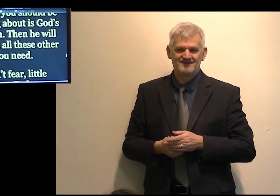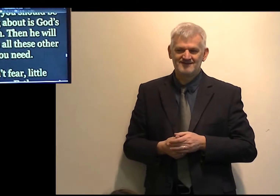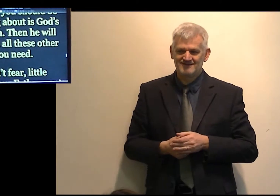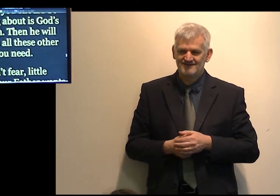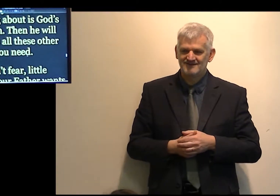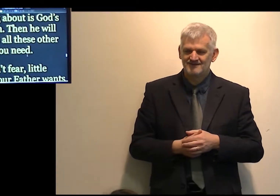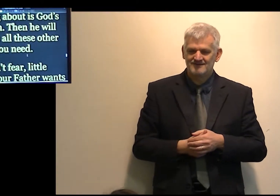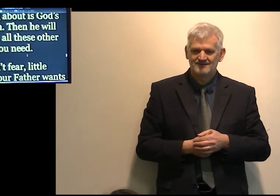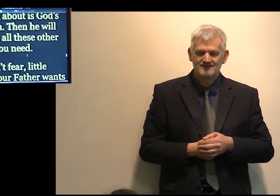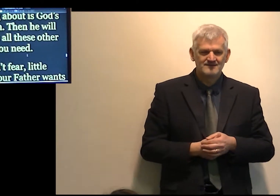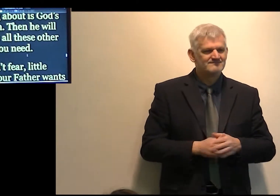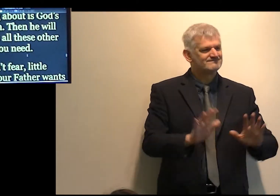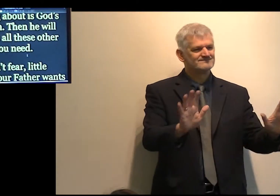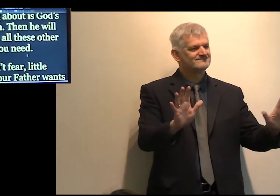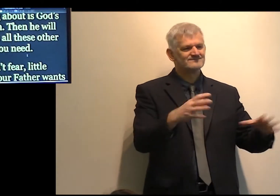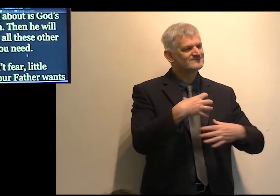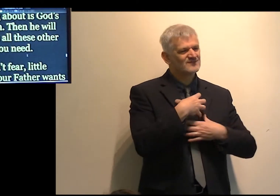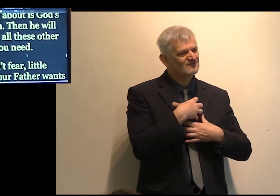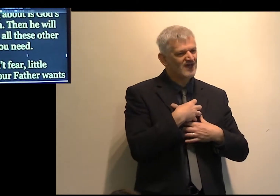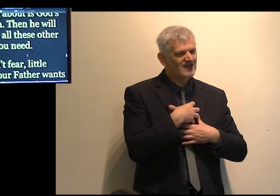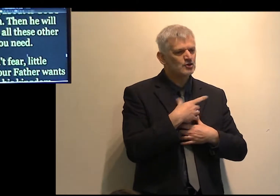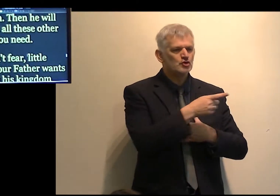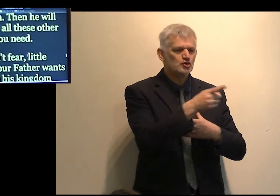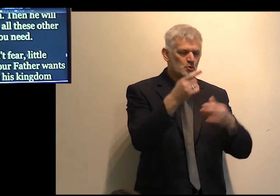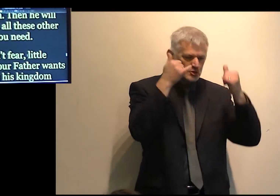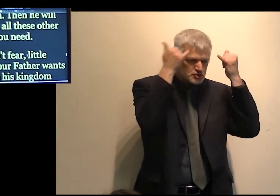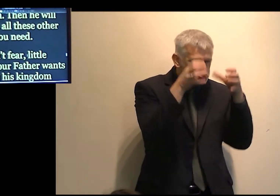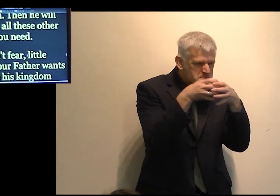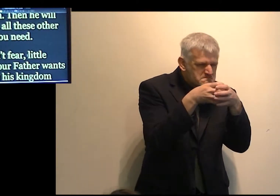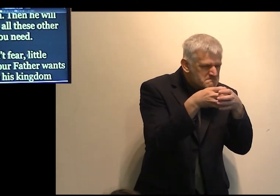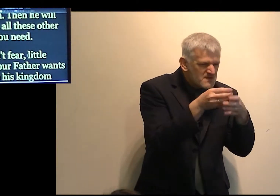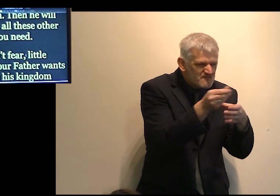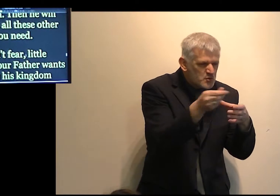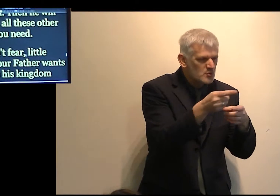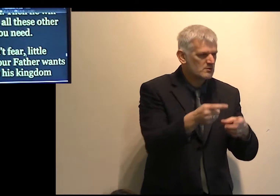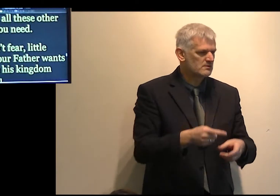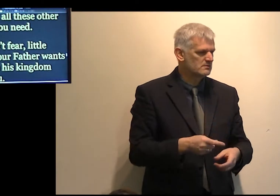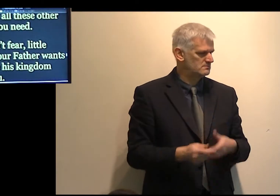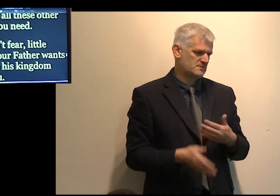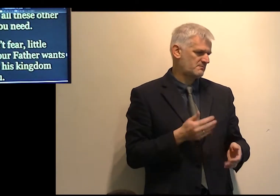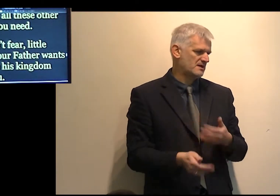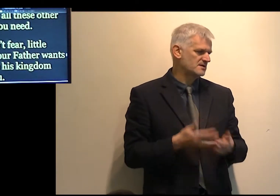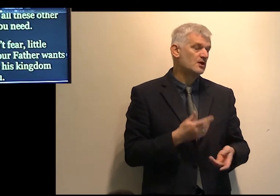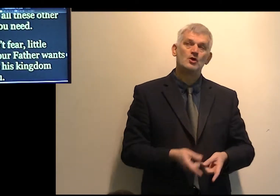Fear not, little flock, for it is your Father's good pleasure to give you the kingdom.